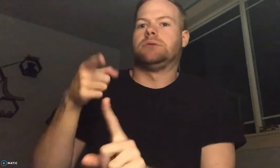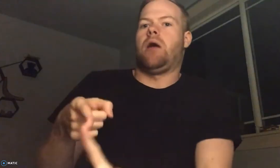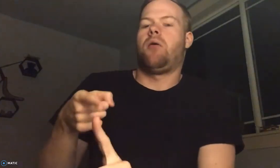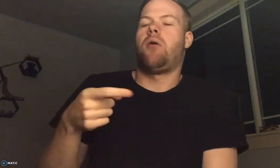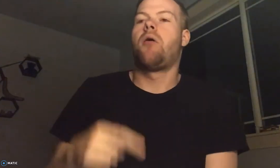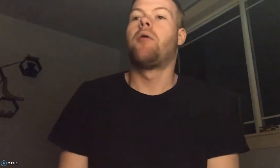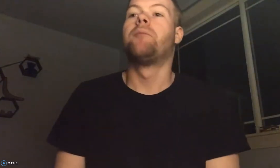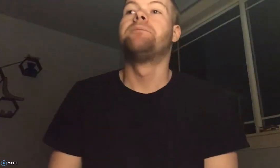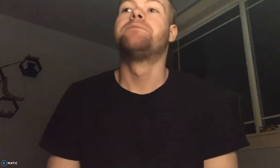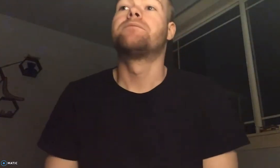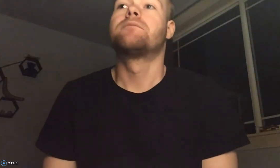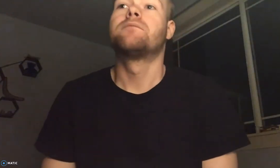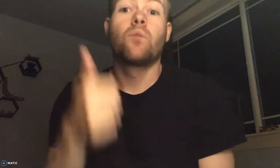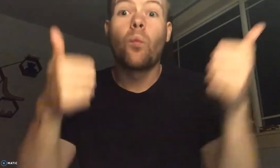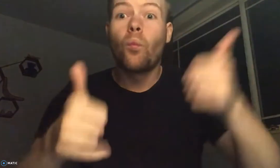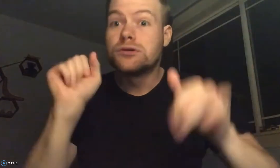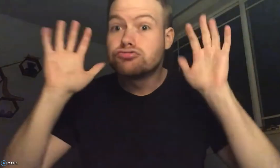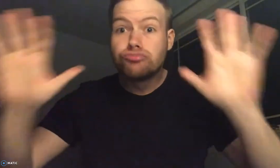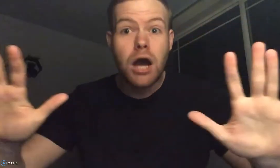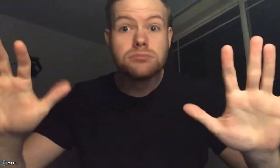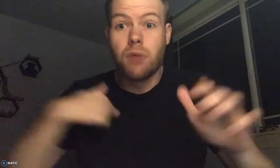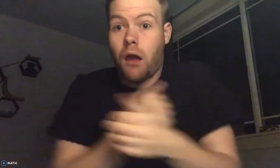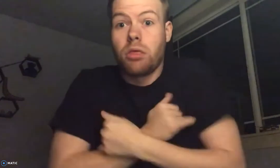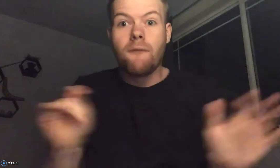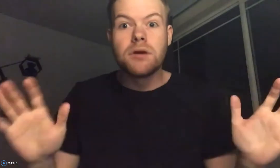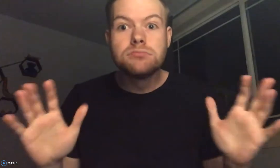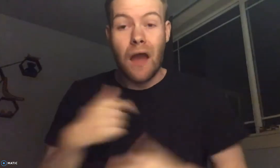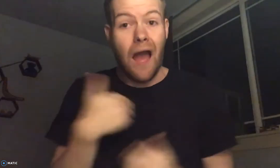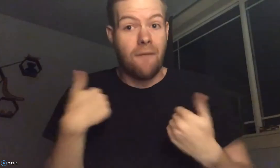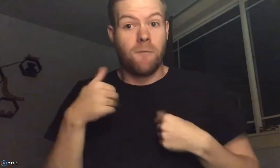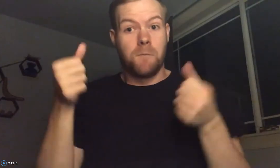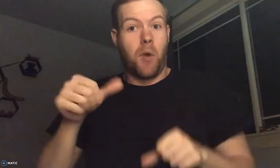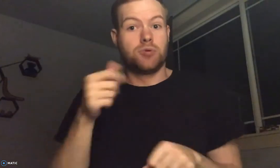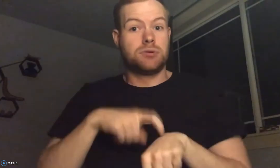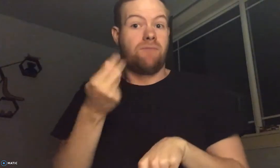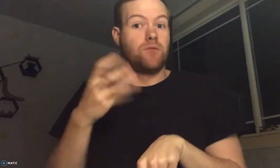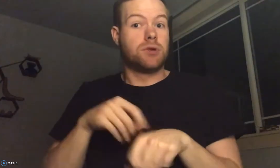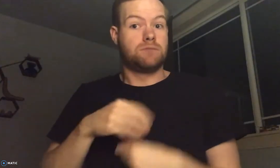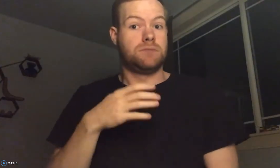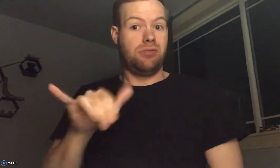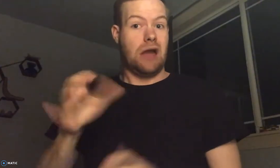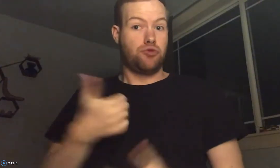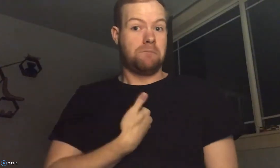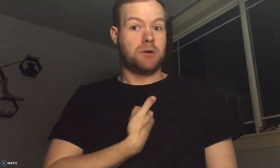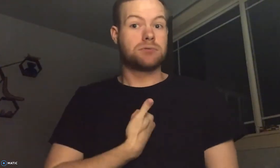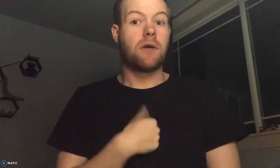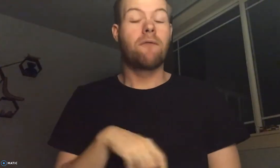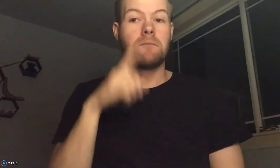It's basically discussions about ASL. Which is great. I love it. I've posted on that before as well.